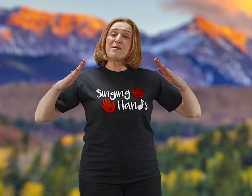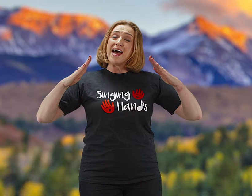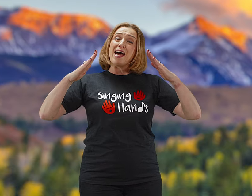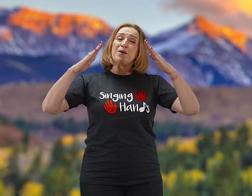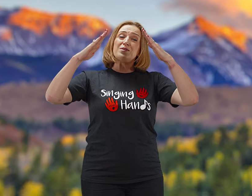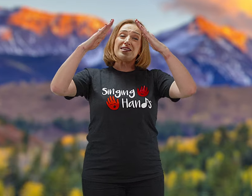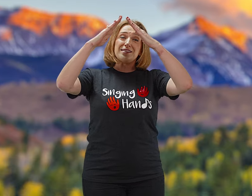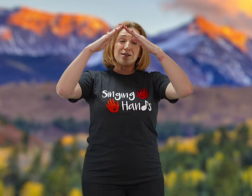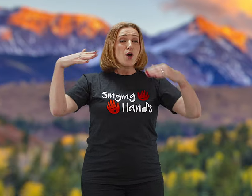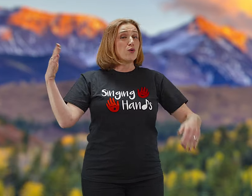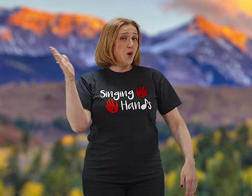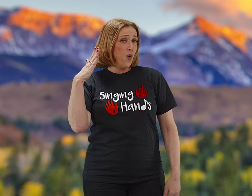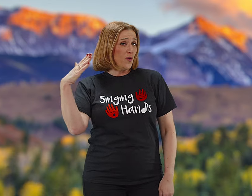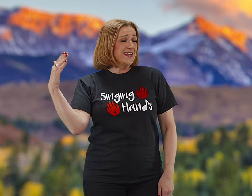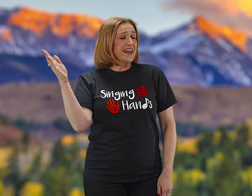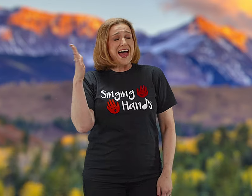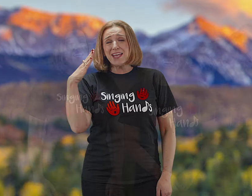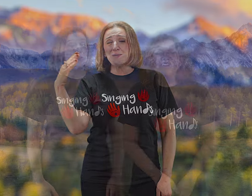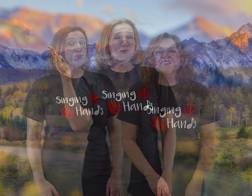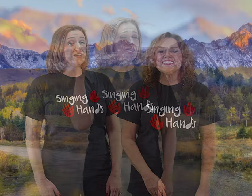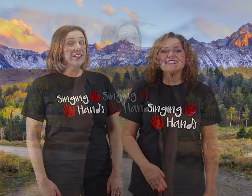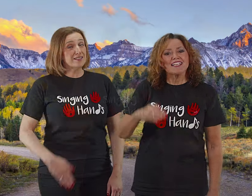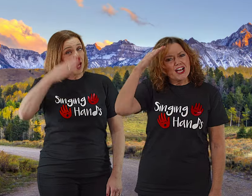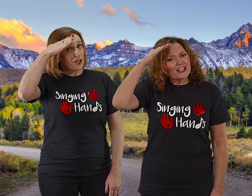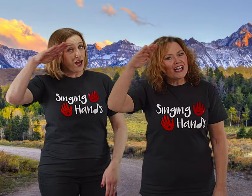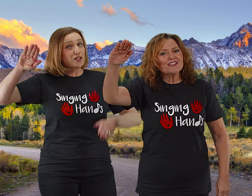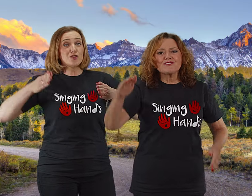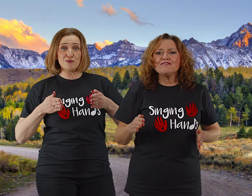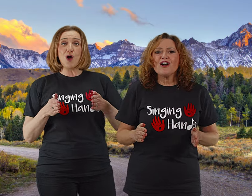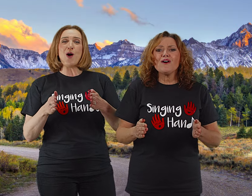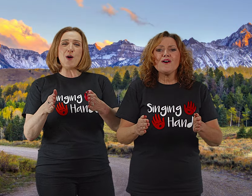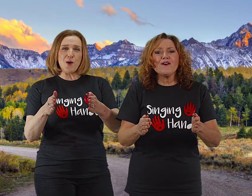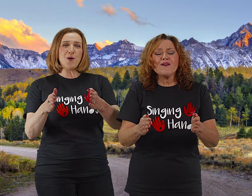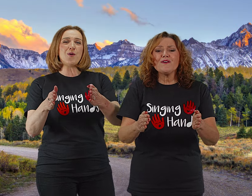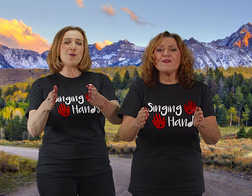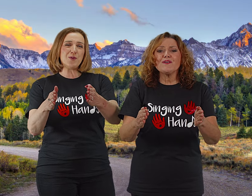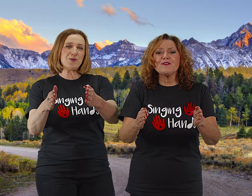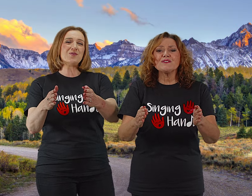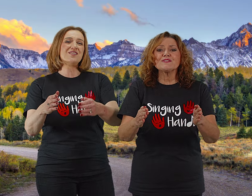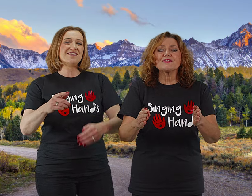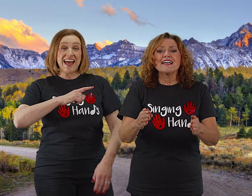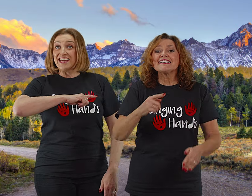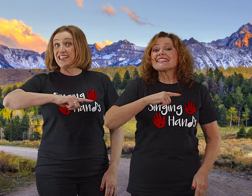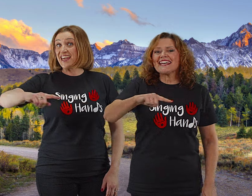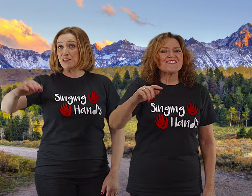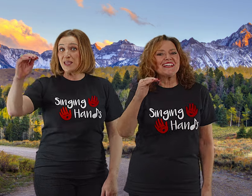mountains, growing like a breeze. Country roads, take me